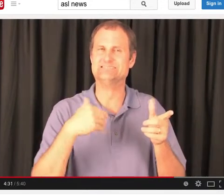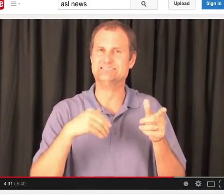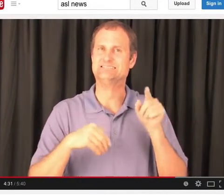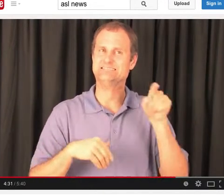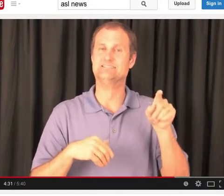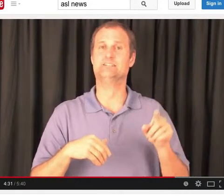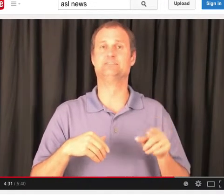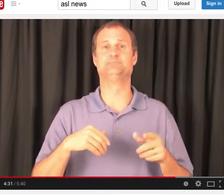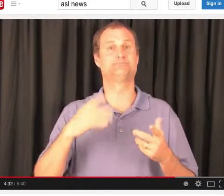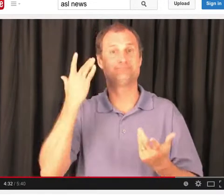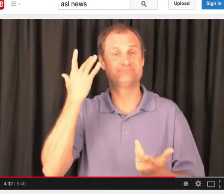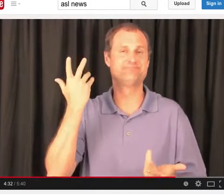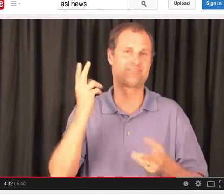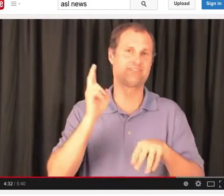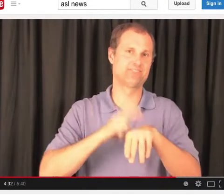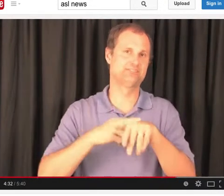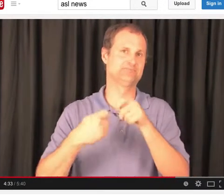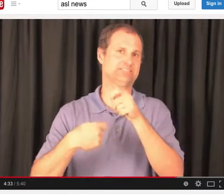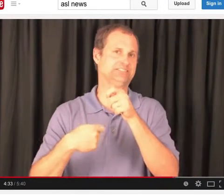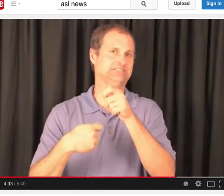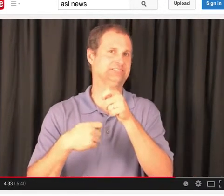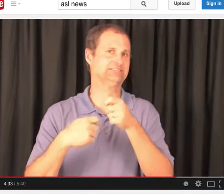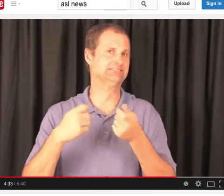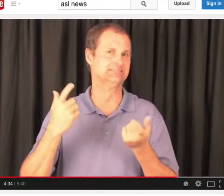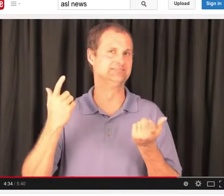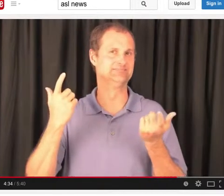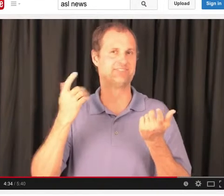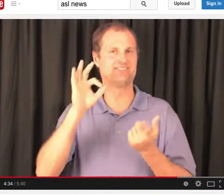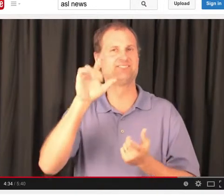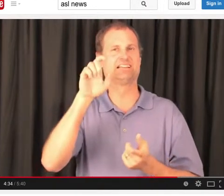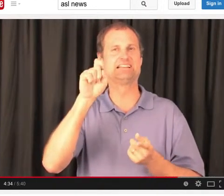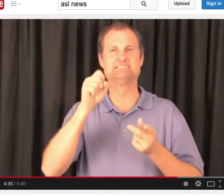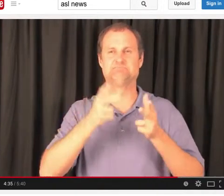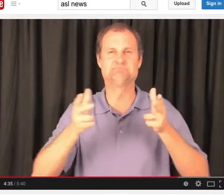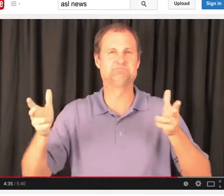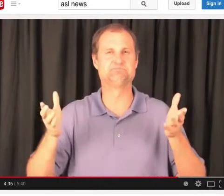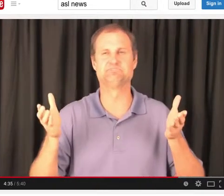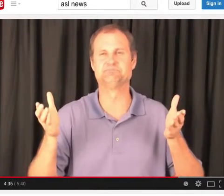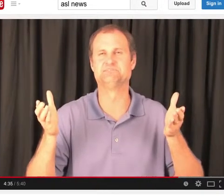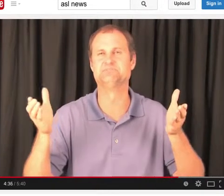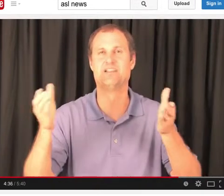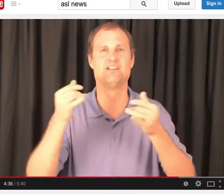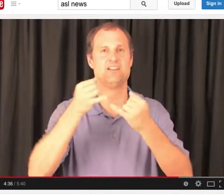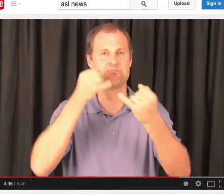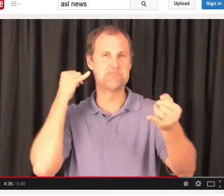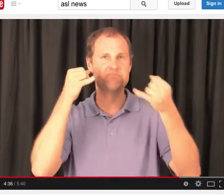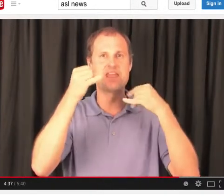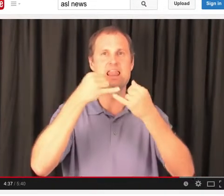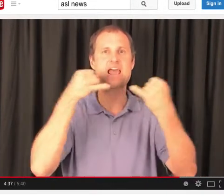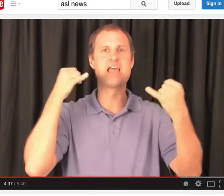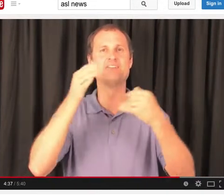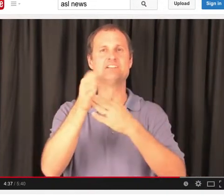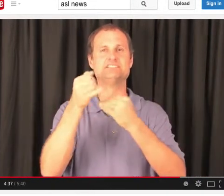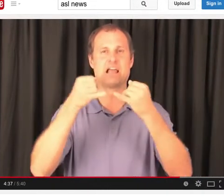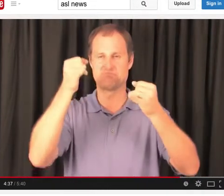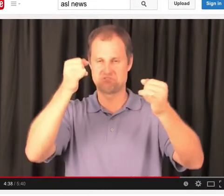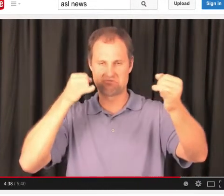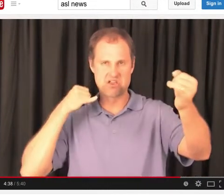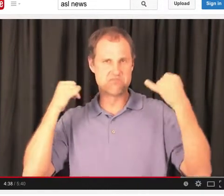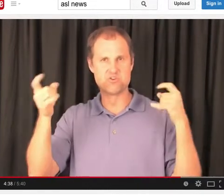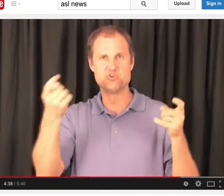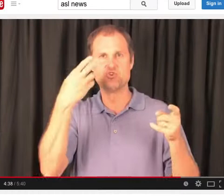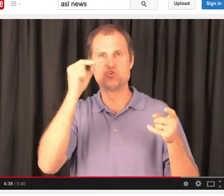There are a few threats that danger the albatrosses. One is fishing